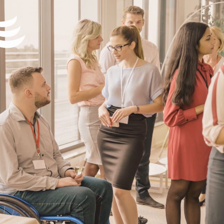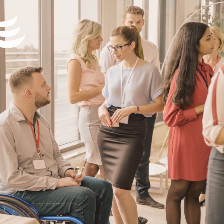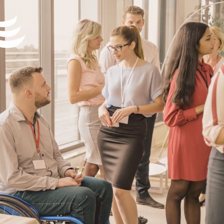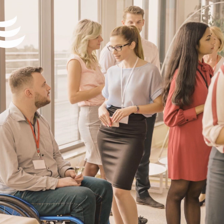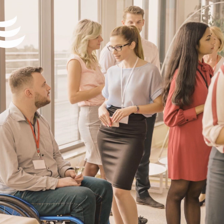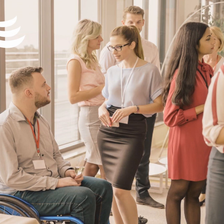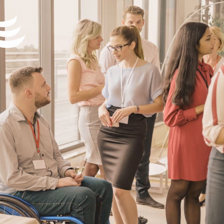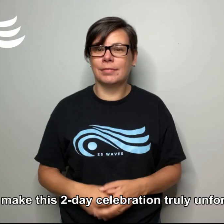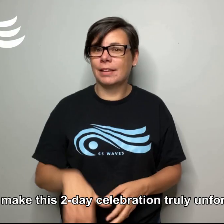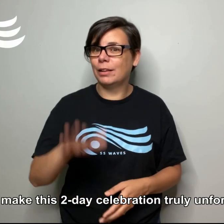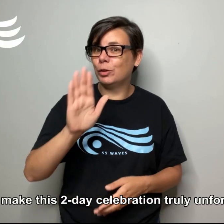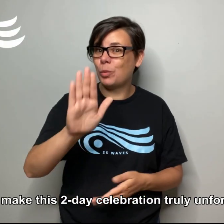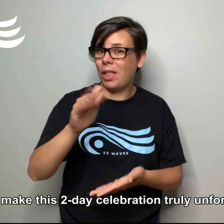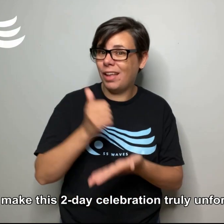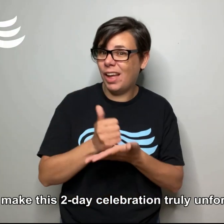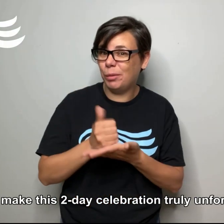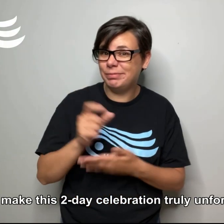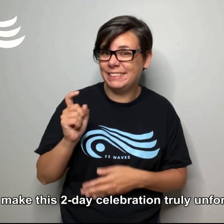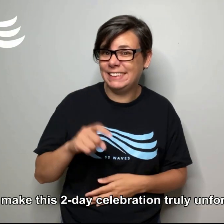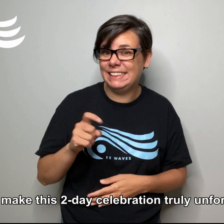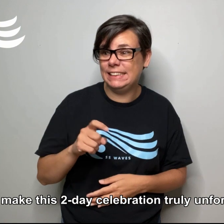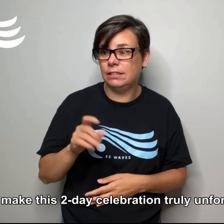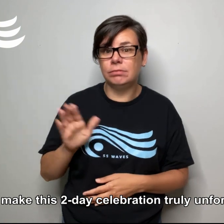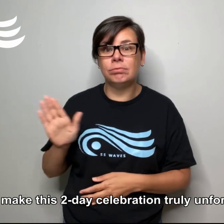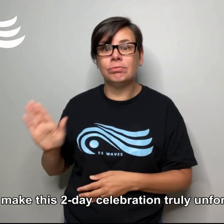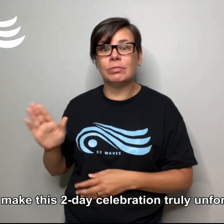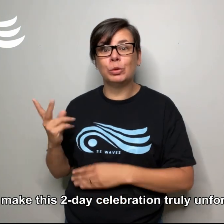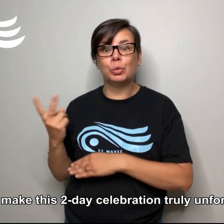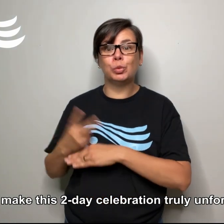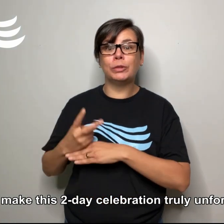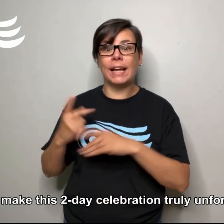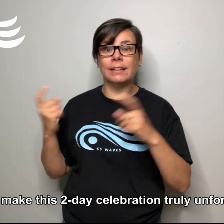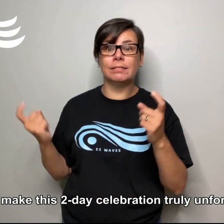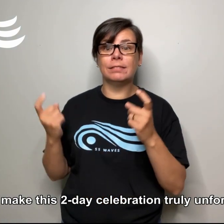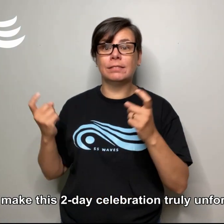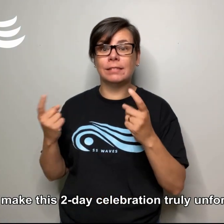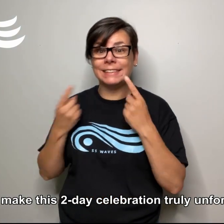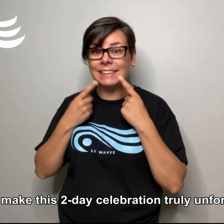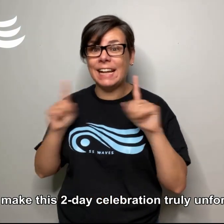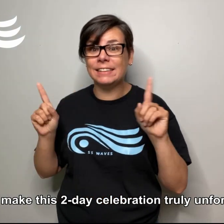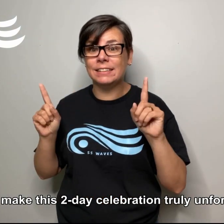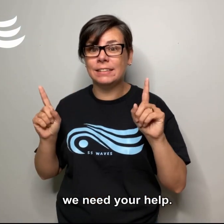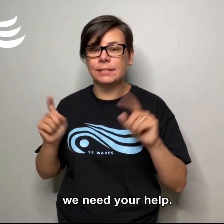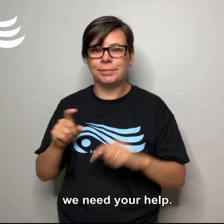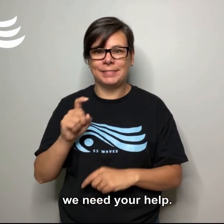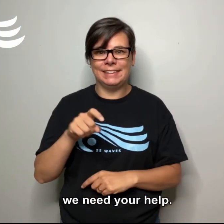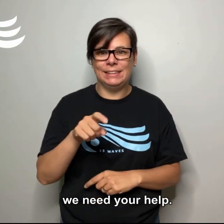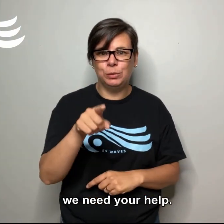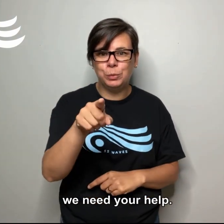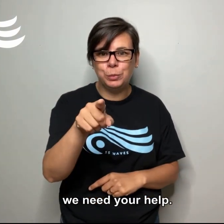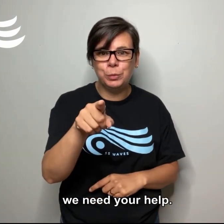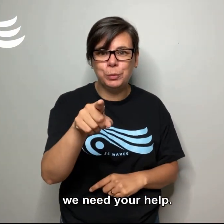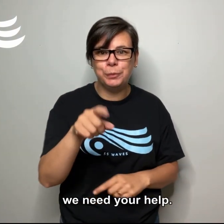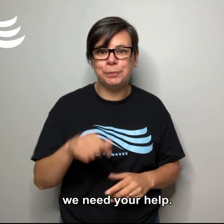But to make this two-day celebration truly unforgettable, we need your help.